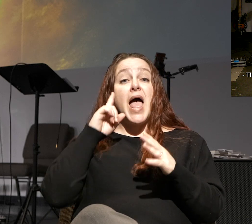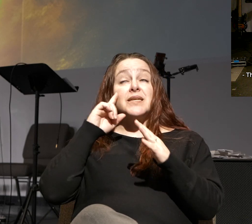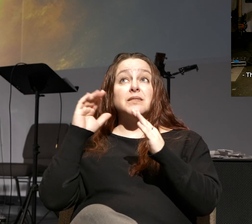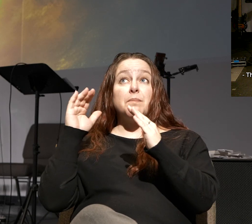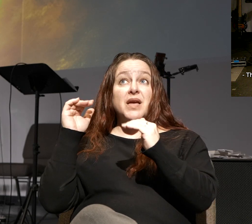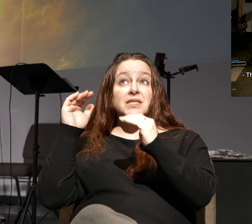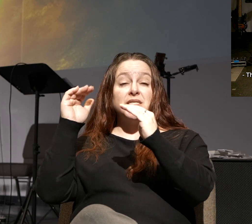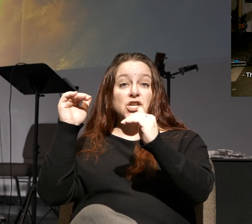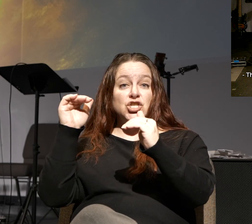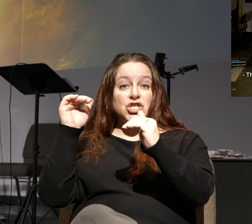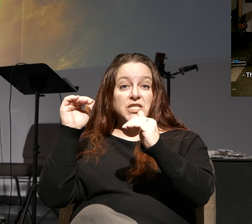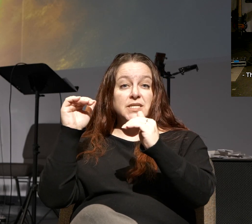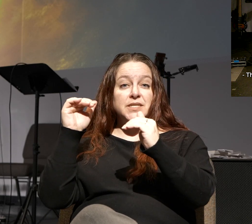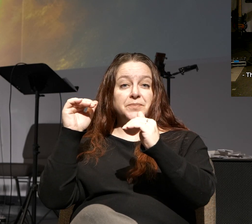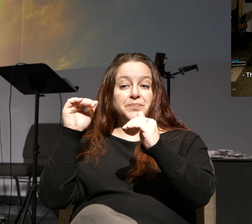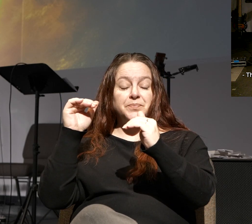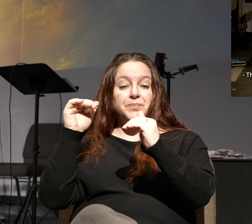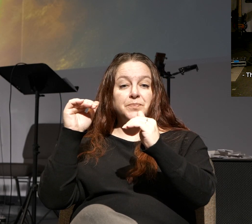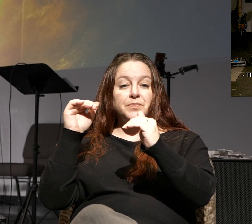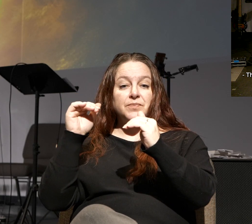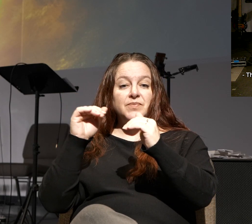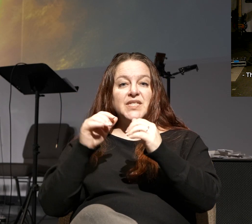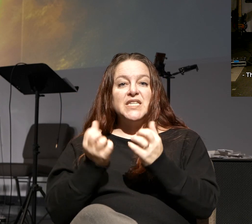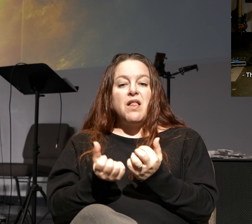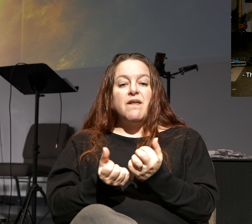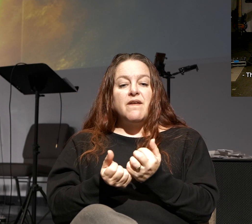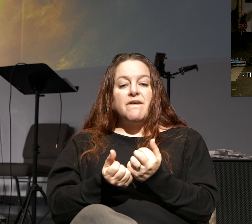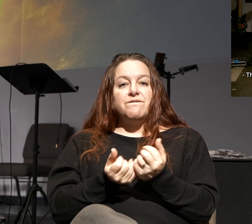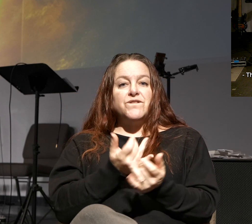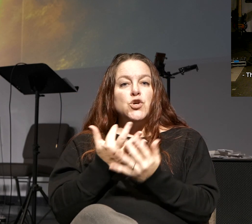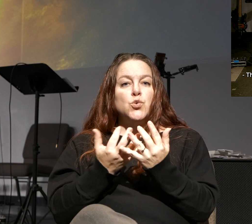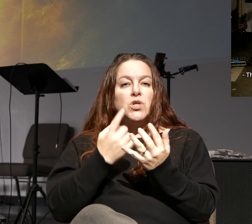expectation is the combustible fuel of